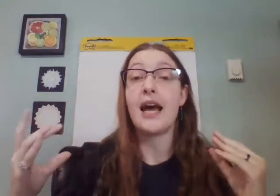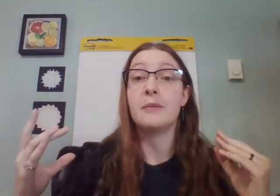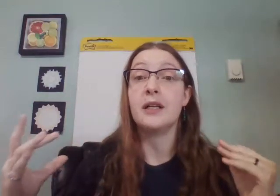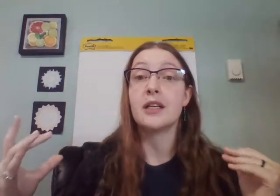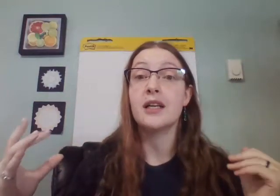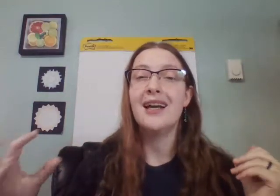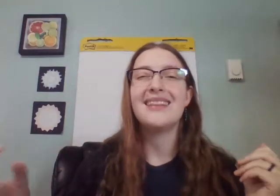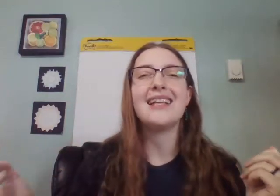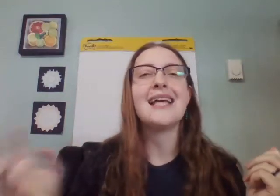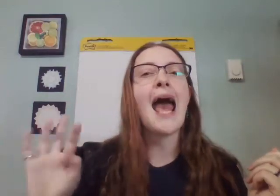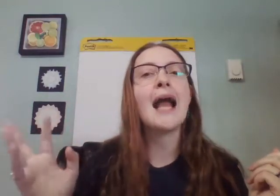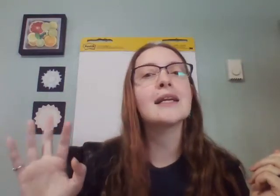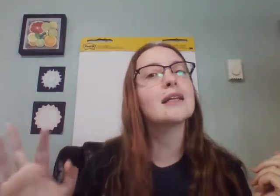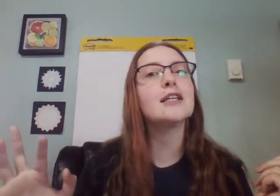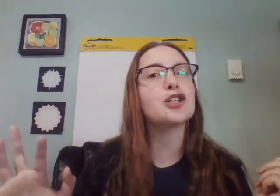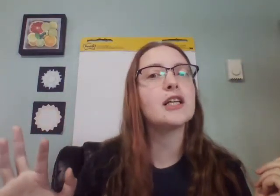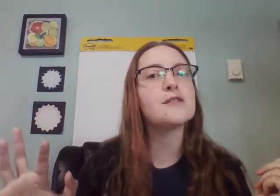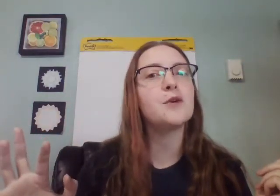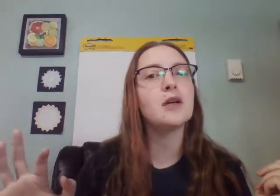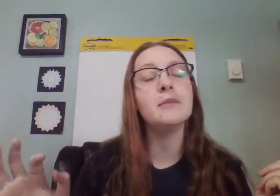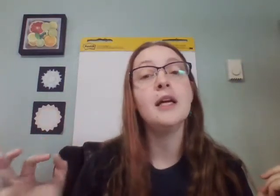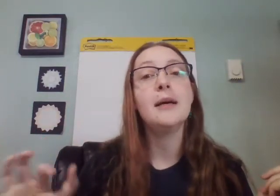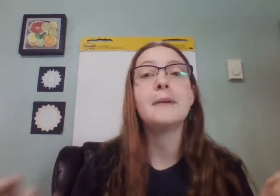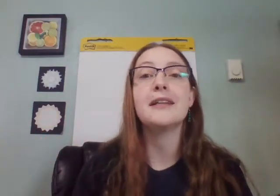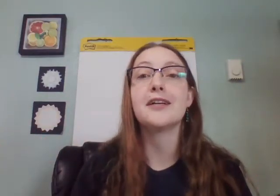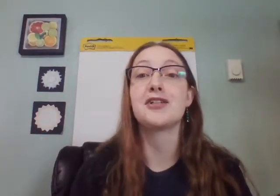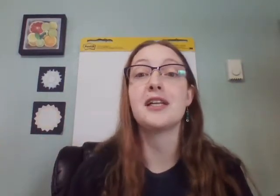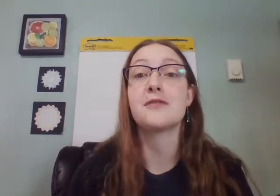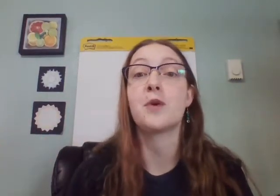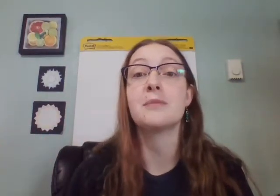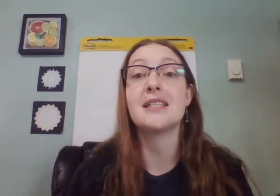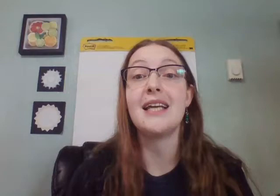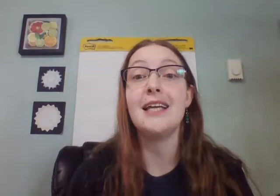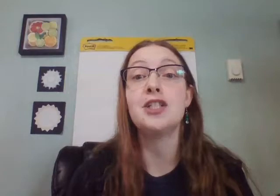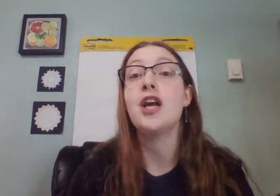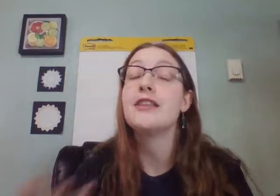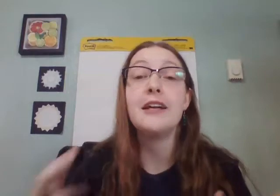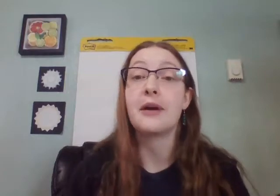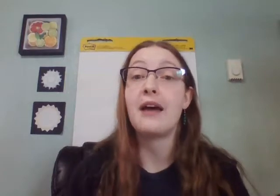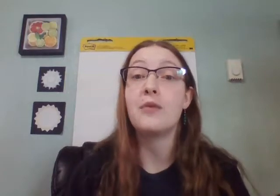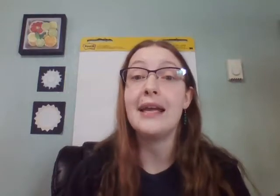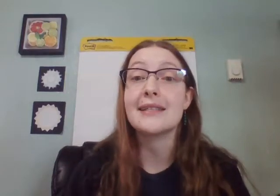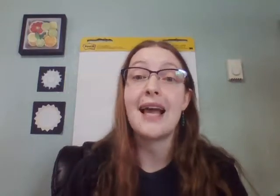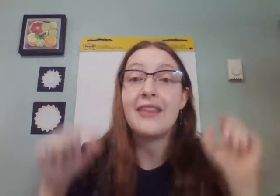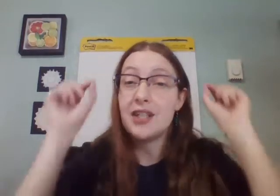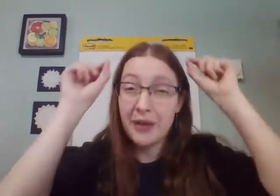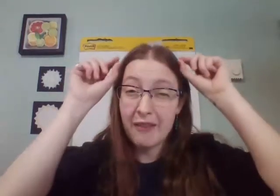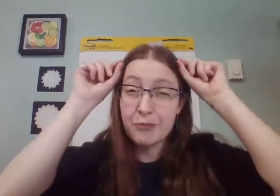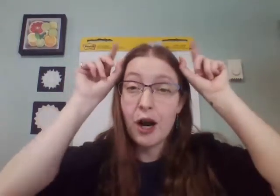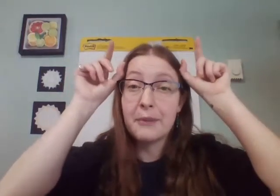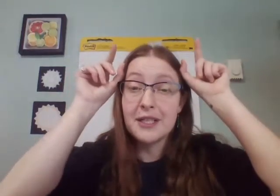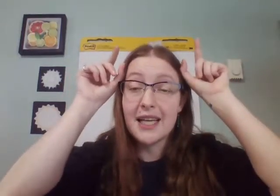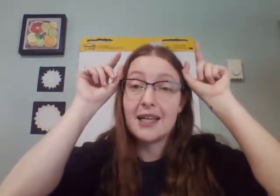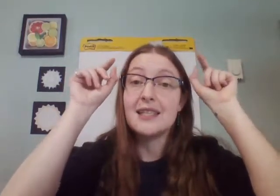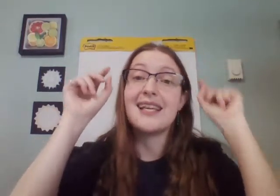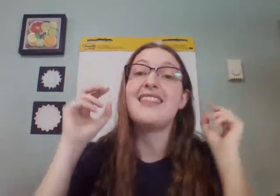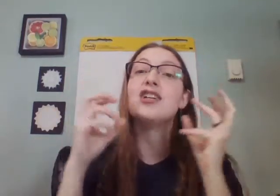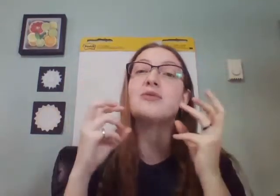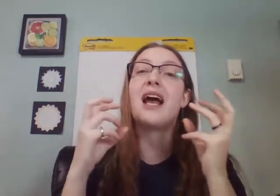caterpillar. They technically transform, but in their transformed stage, they don't have wings and they don't have proper antennas and they don't